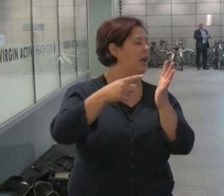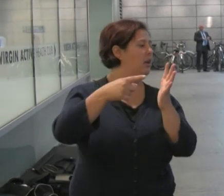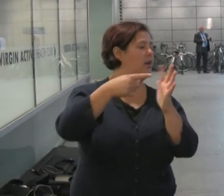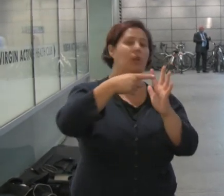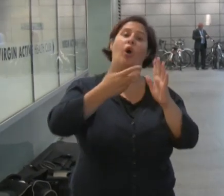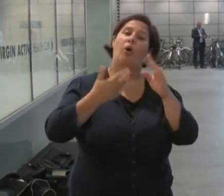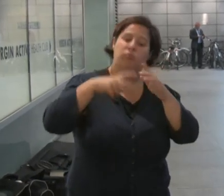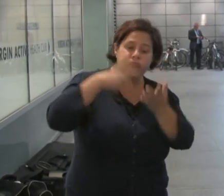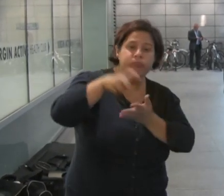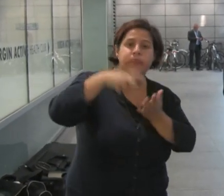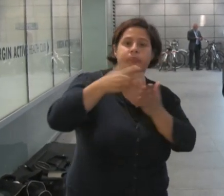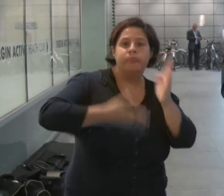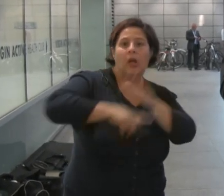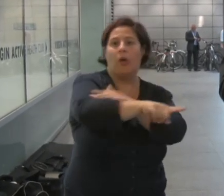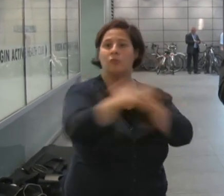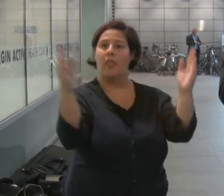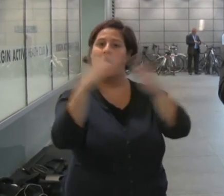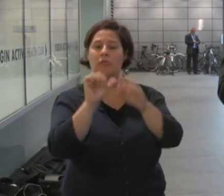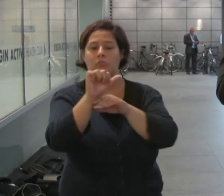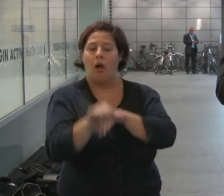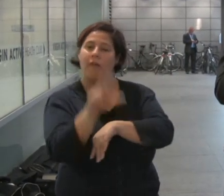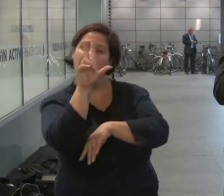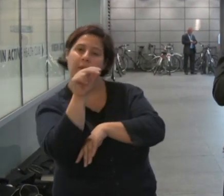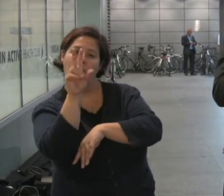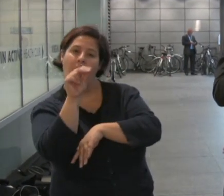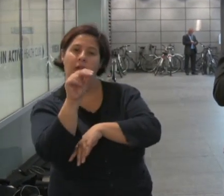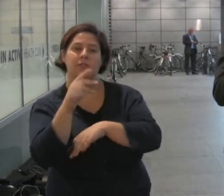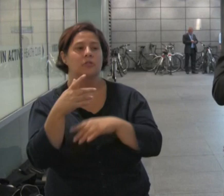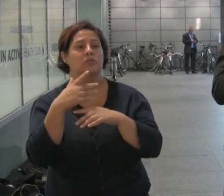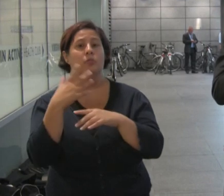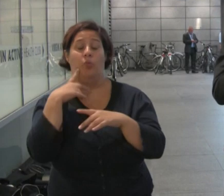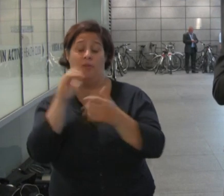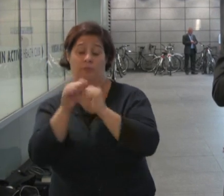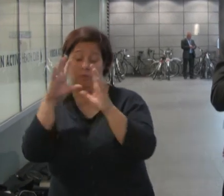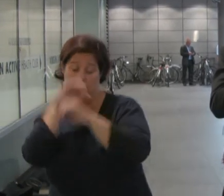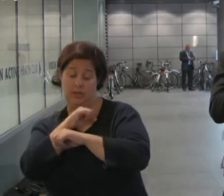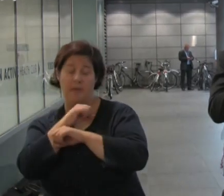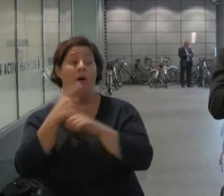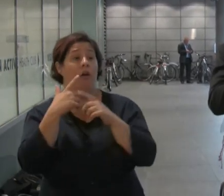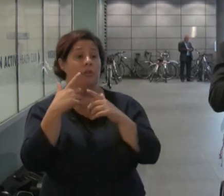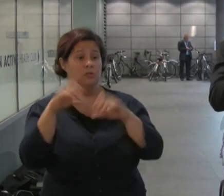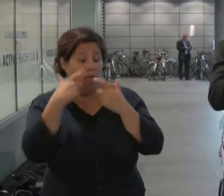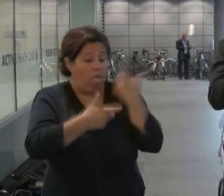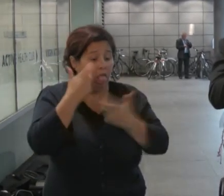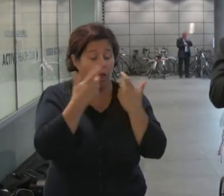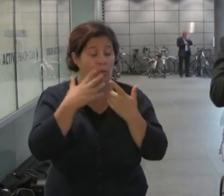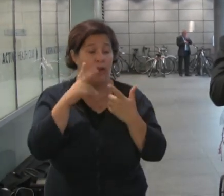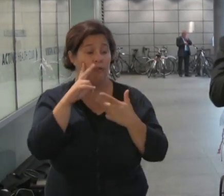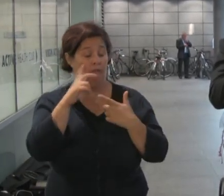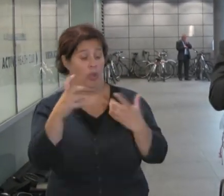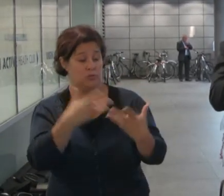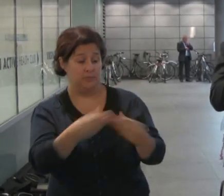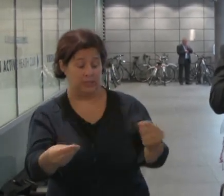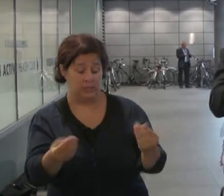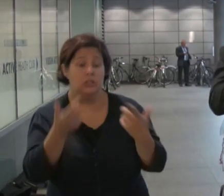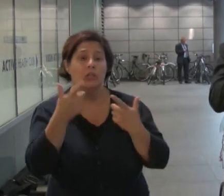midnight when her partner was asleep. A search was launched after he woke and found her missing. Her coat and purse